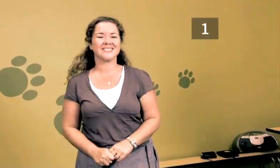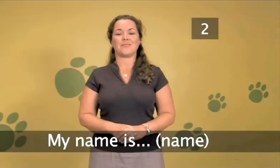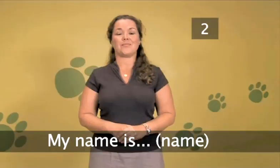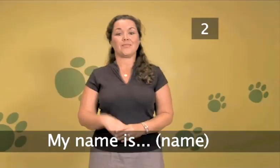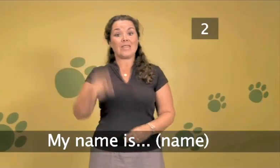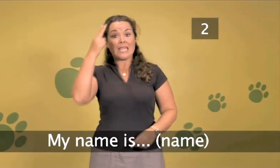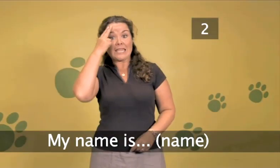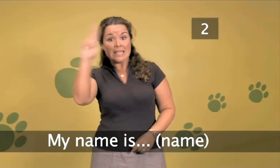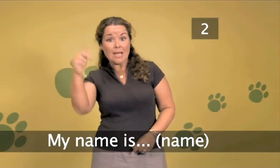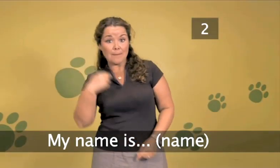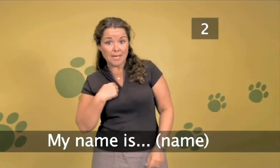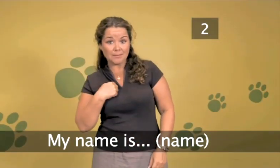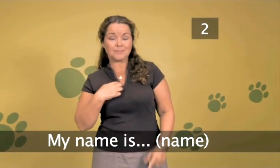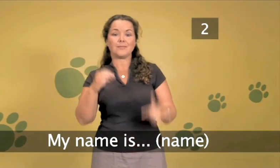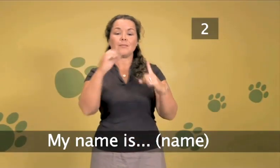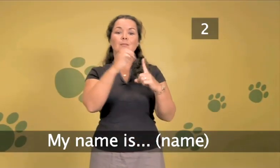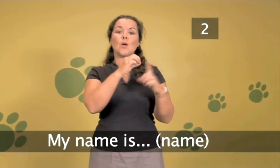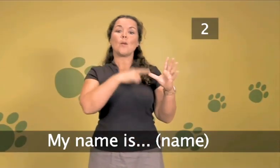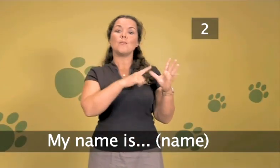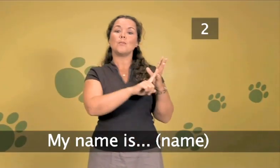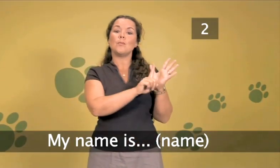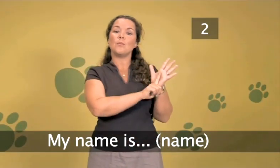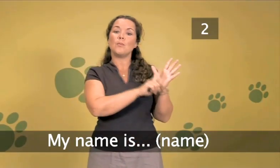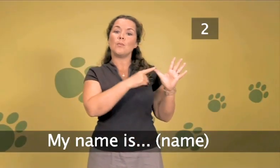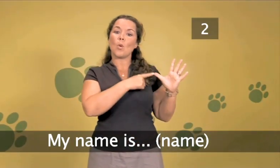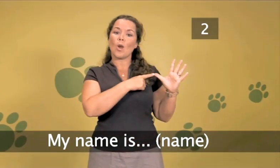Step 2. My name is My name is Paula